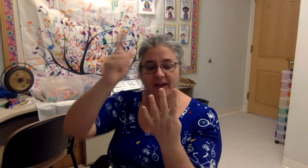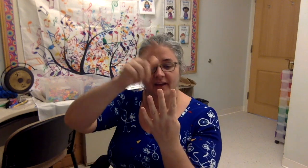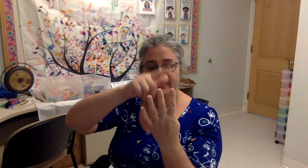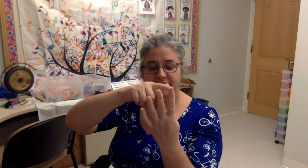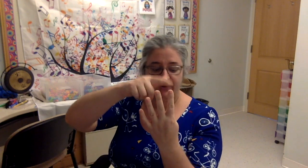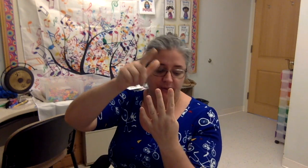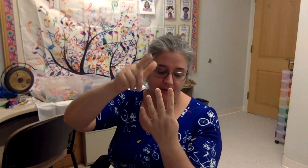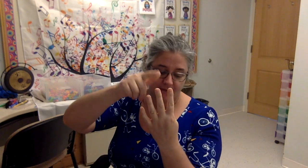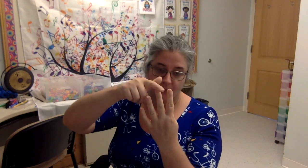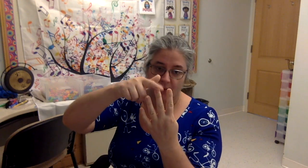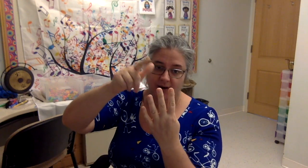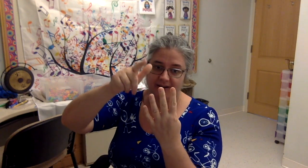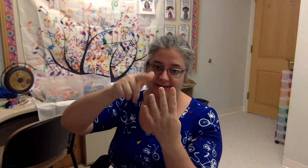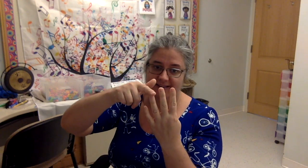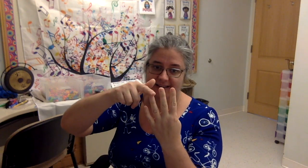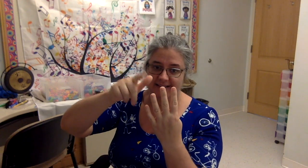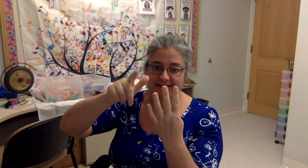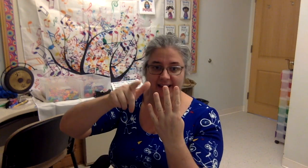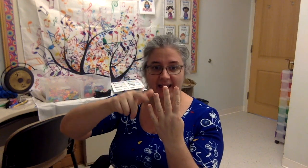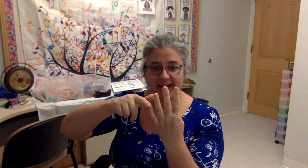Two, four, six, eight.